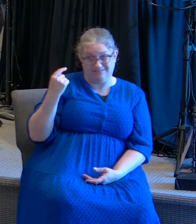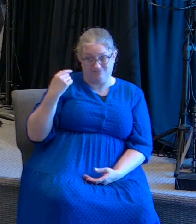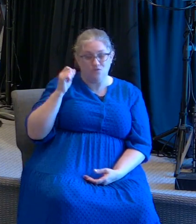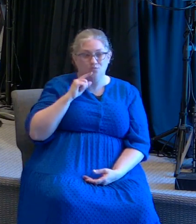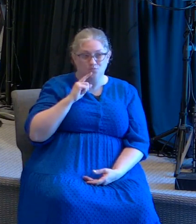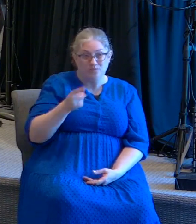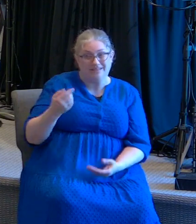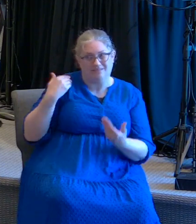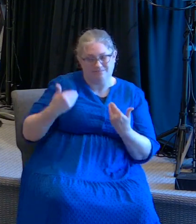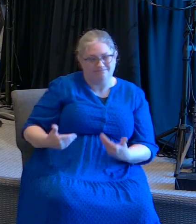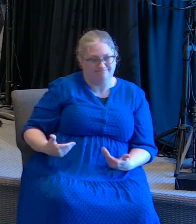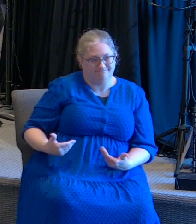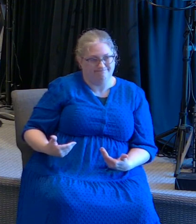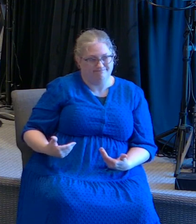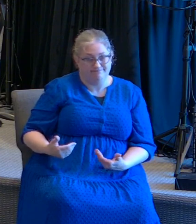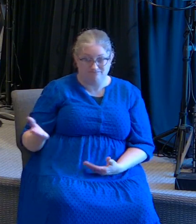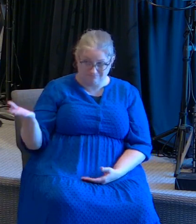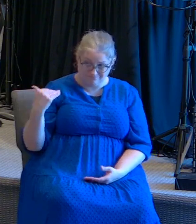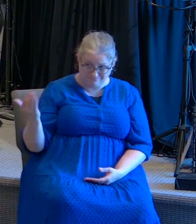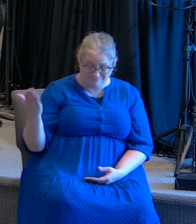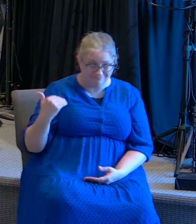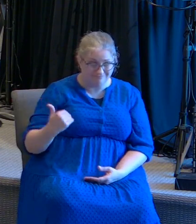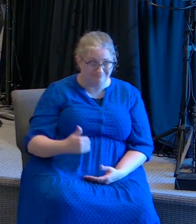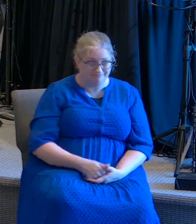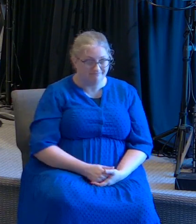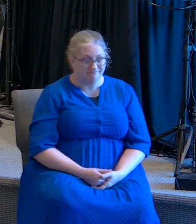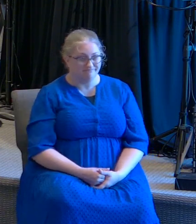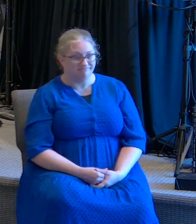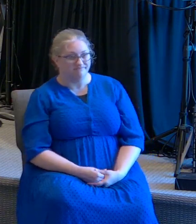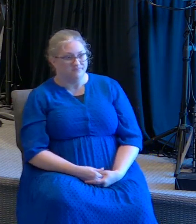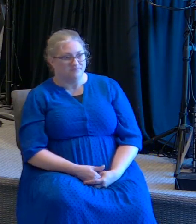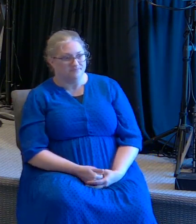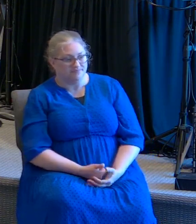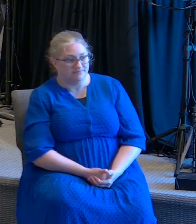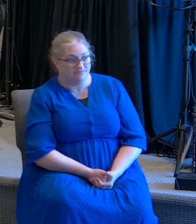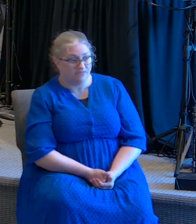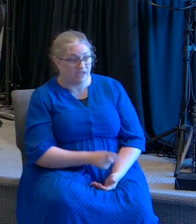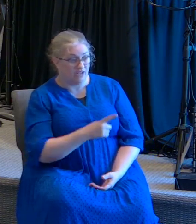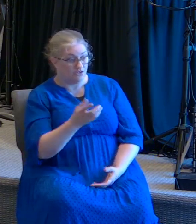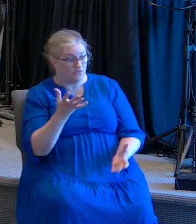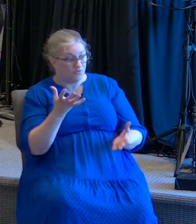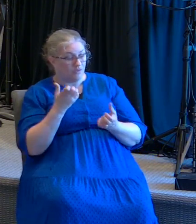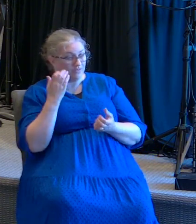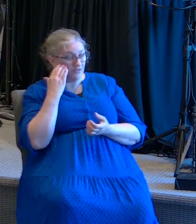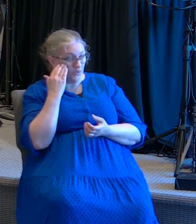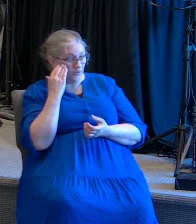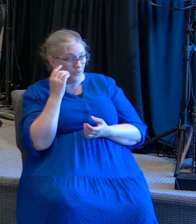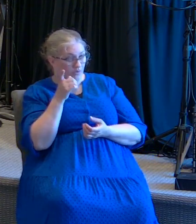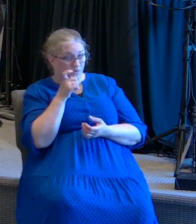so come on do you want to know who he is today